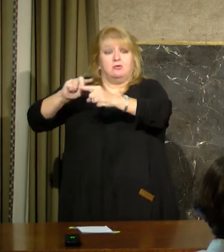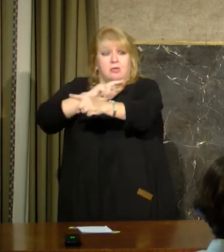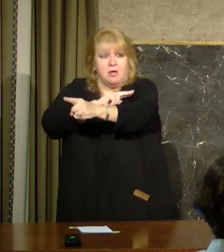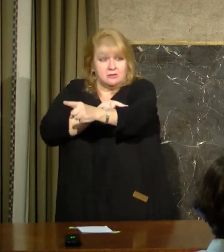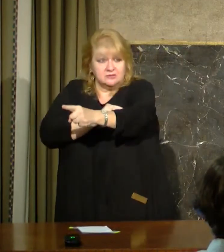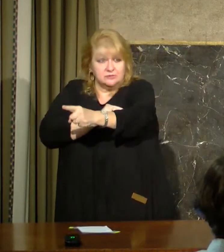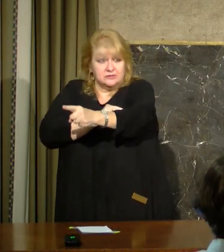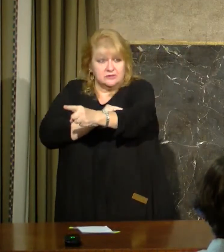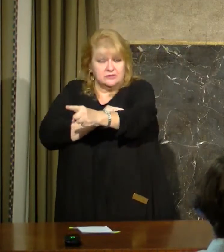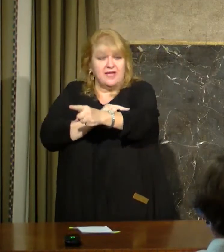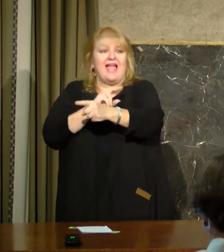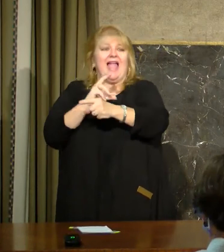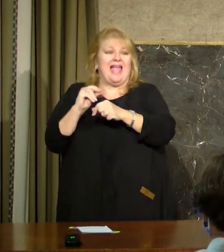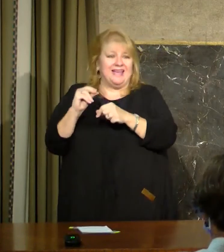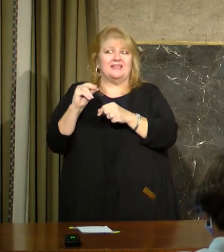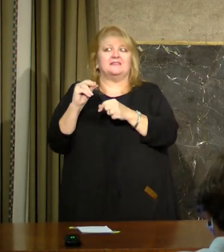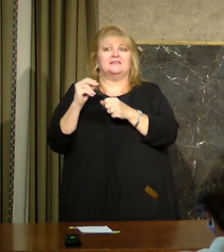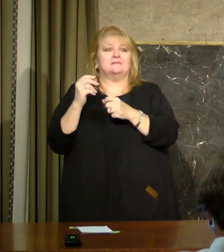saving lives as well.